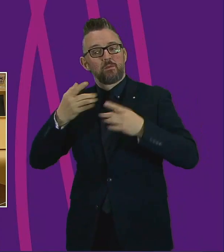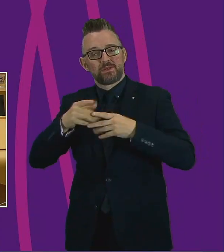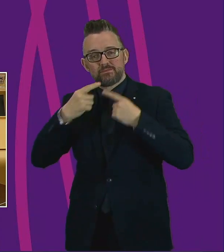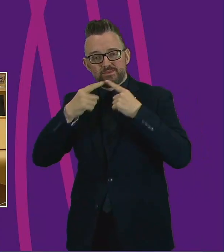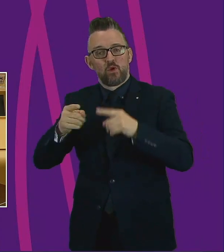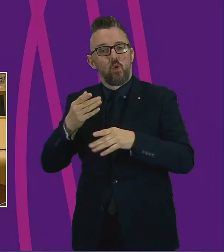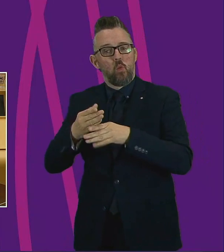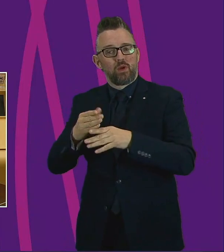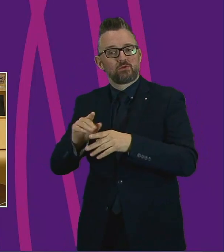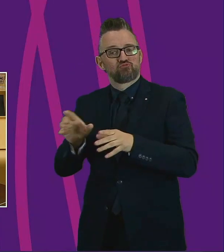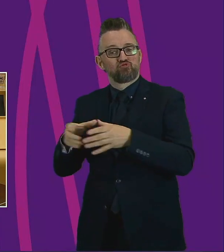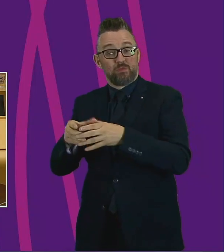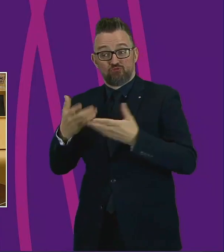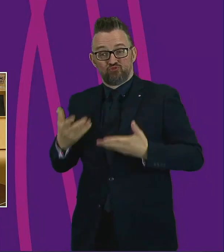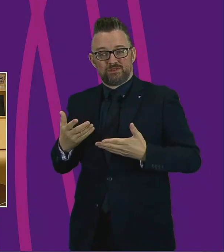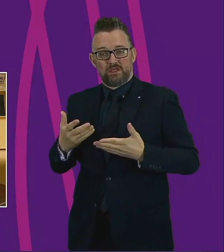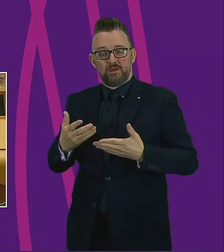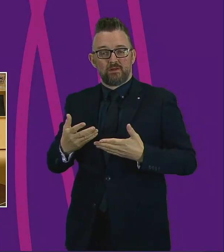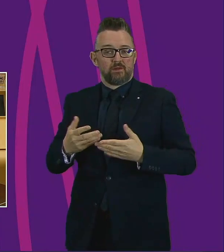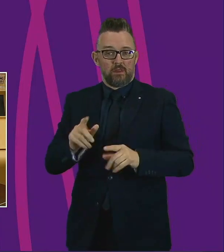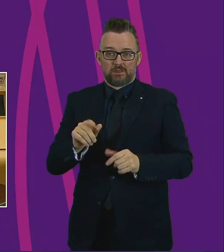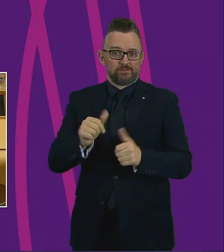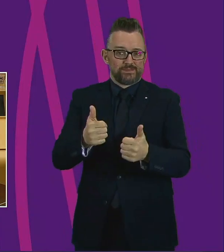we need answers on why that is the case.